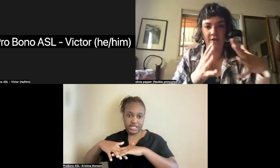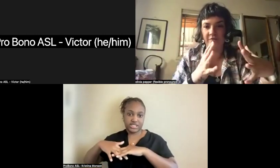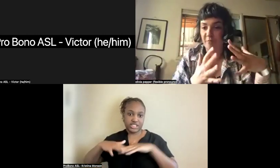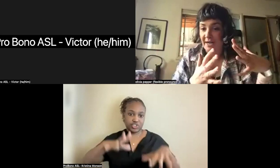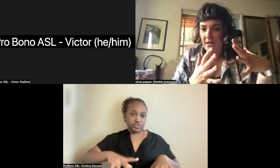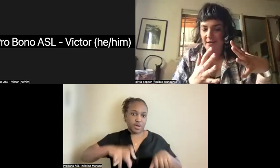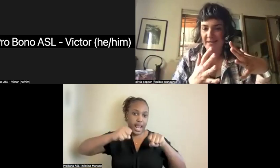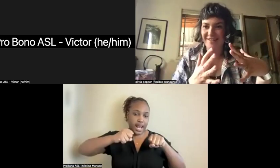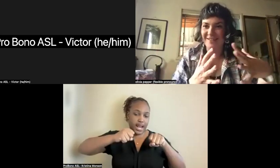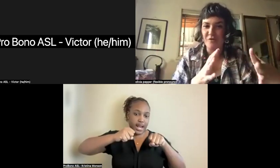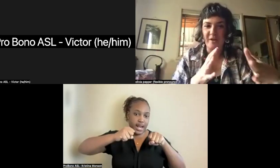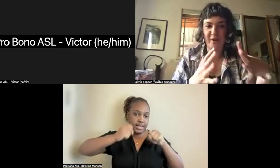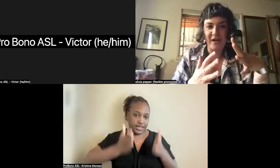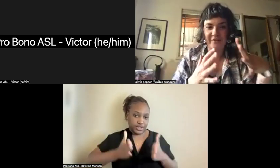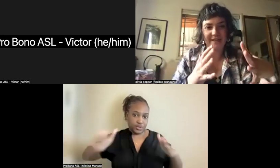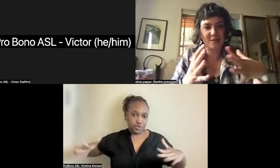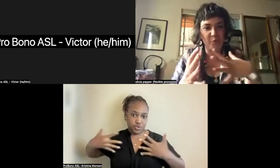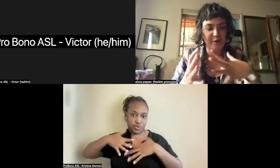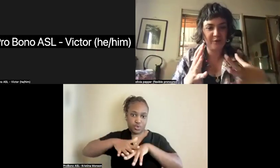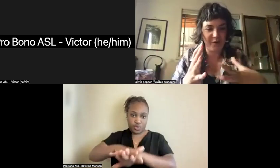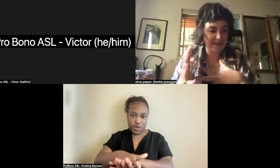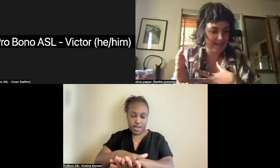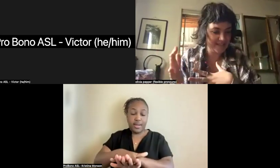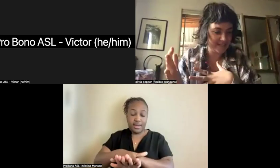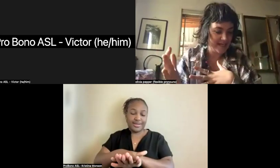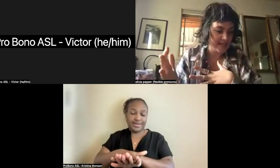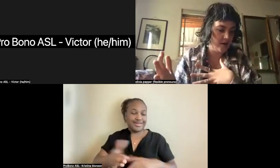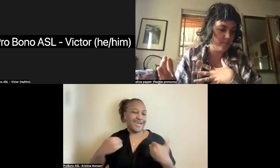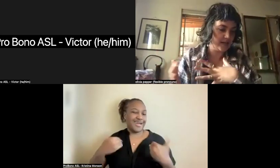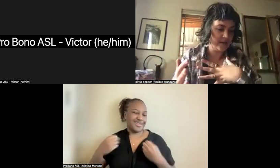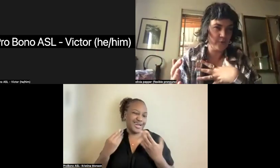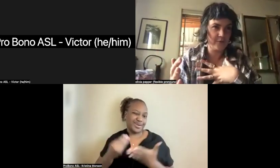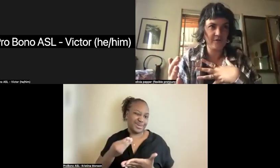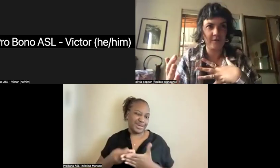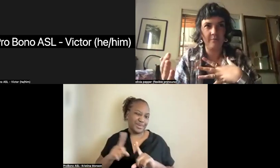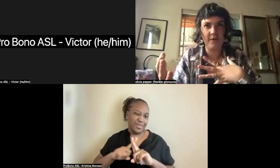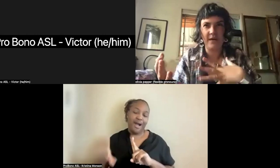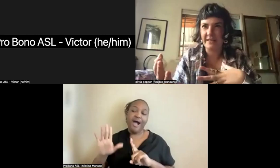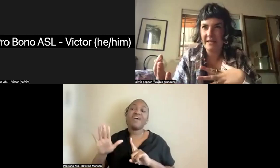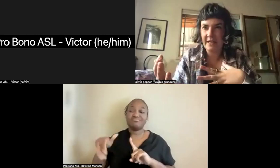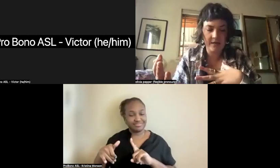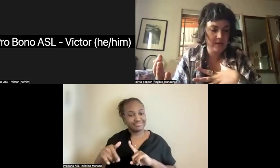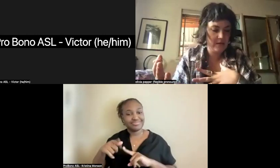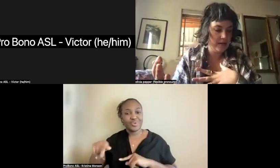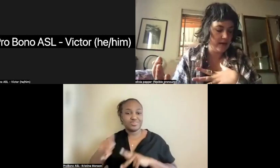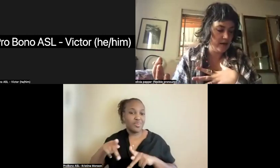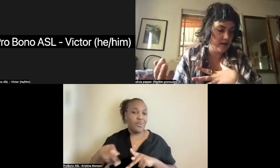lot of money. And so they are kind of like spoiled art kids. Alejandro is from Argentina.